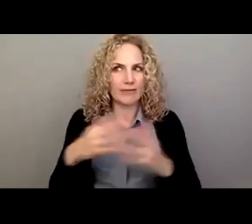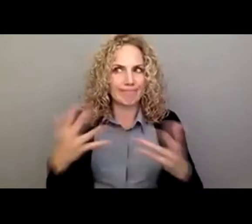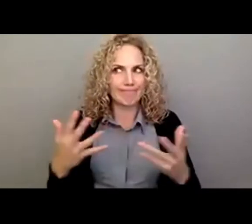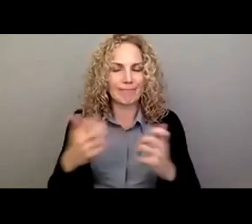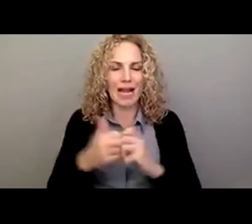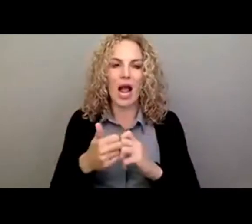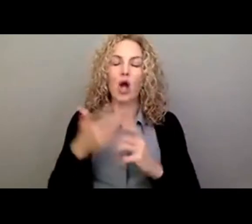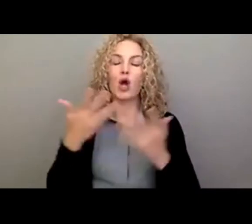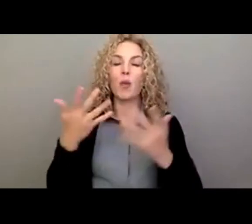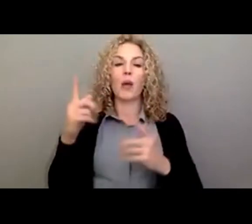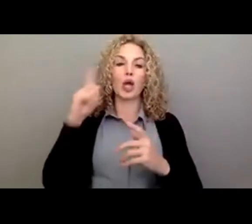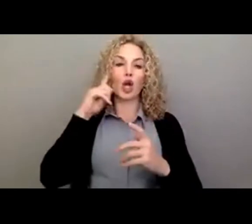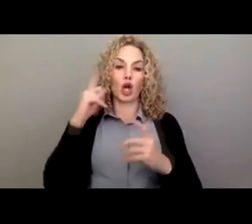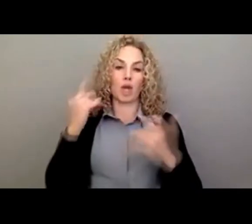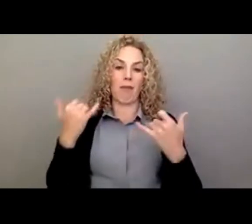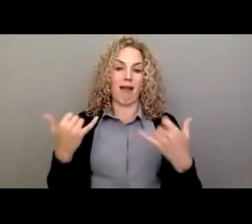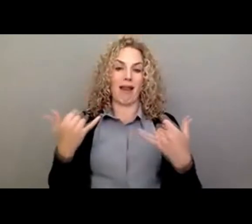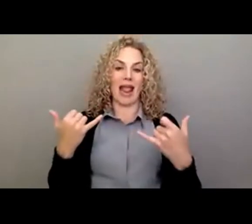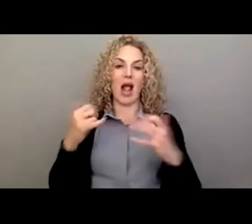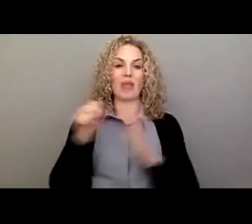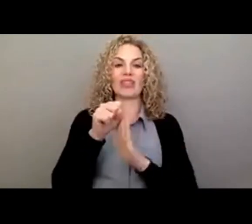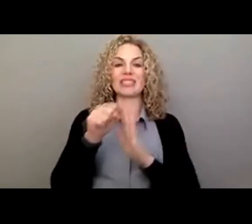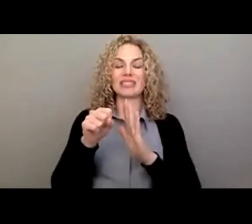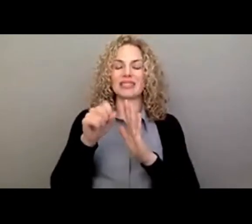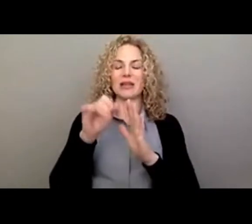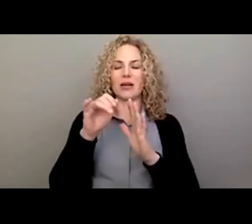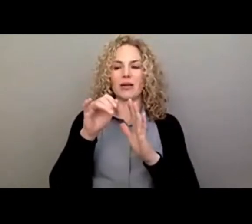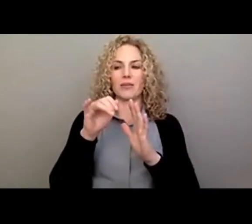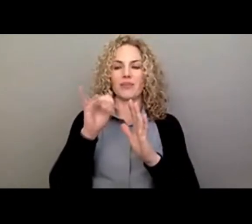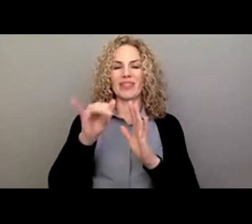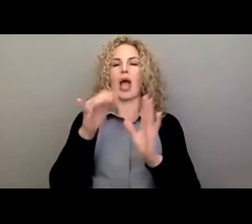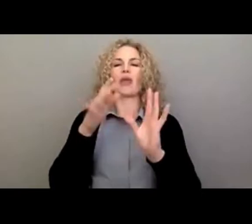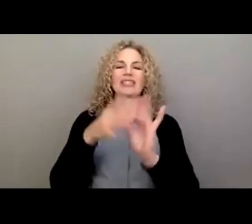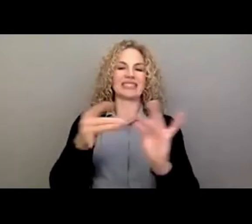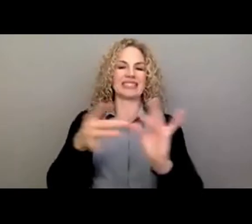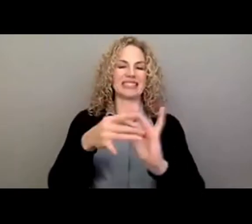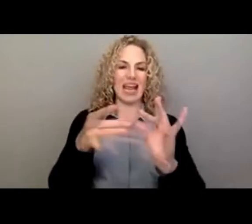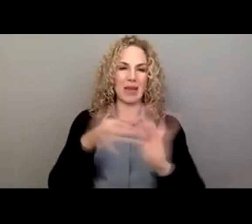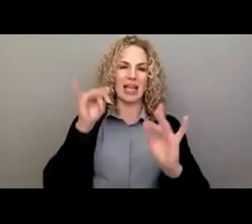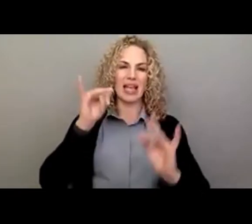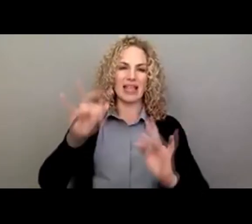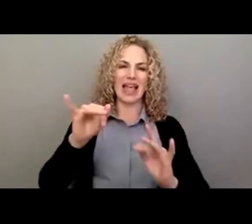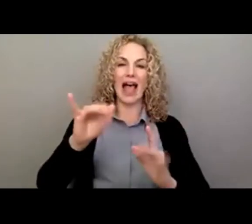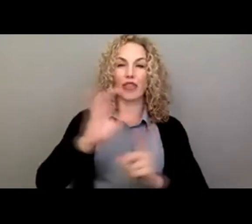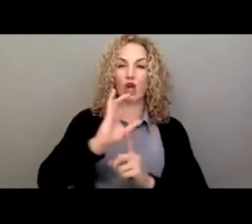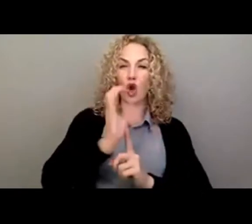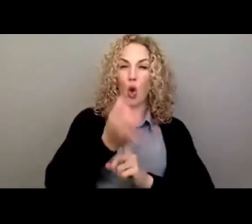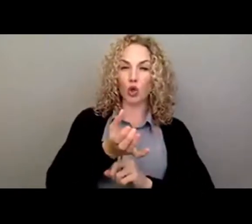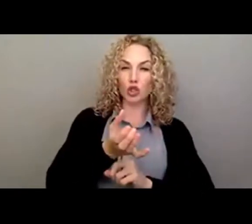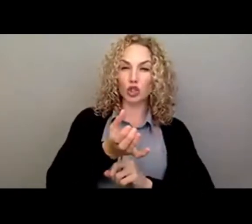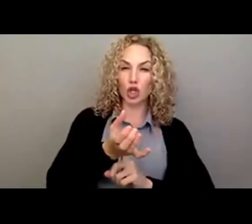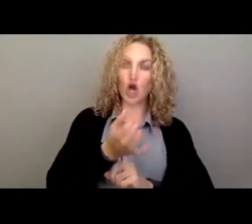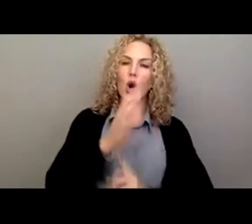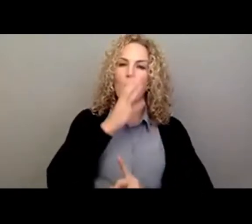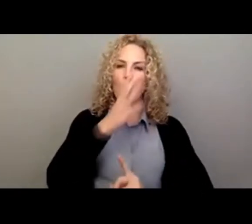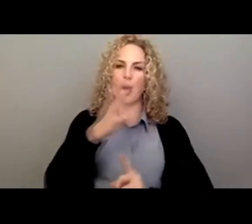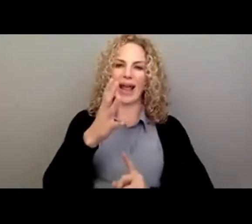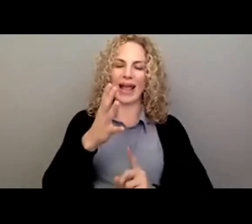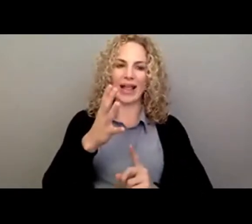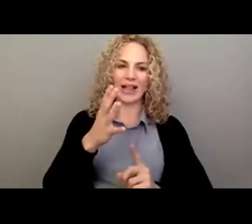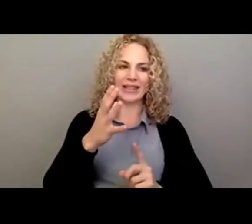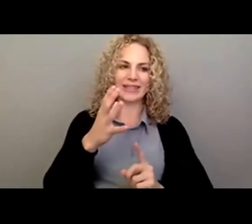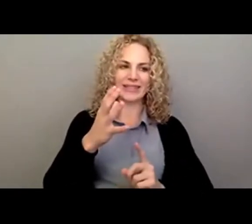by now the statement that culture eats strategy for lunch. Well,